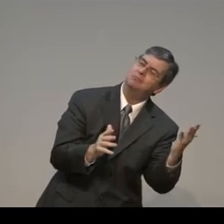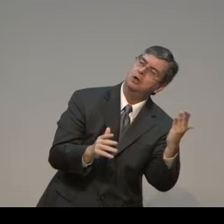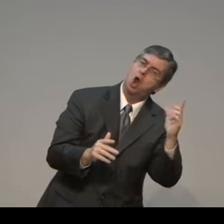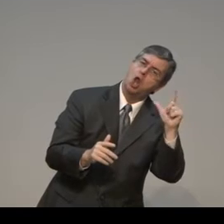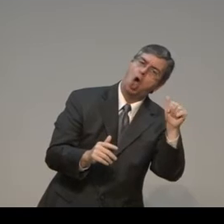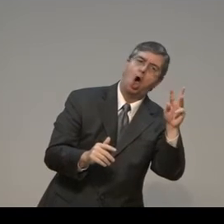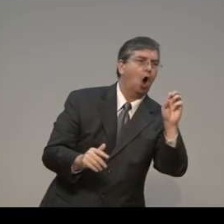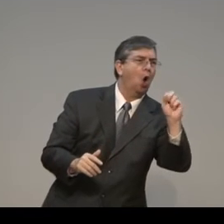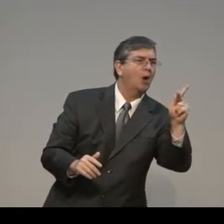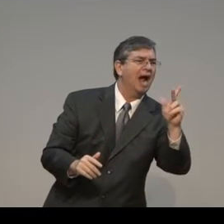is the law. It's impossible.